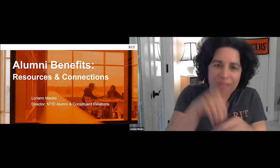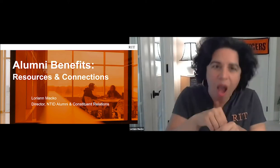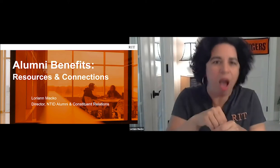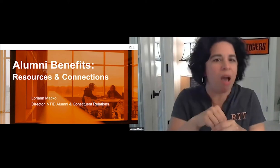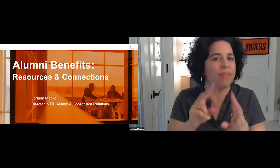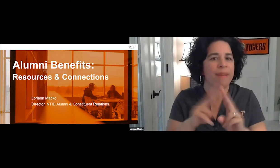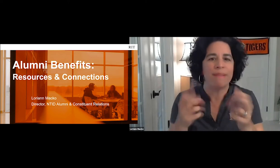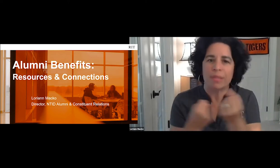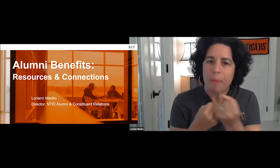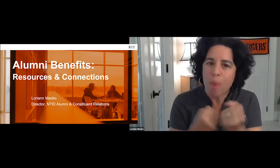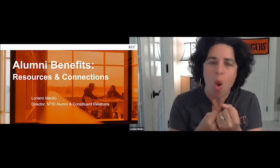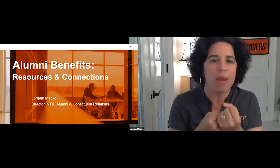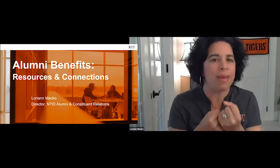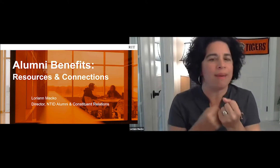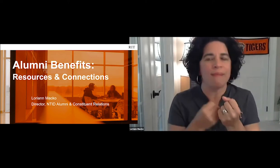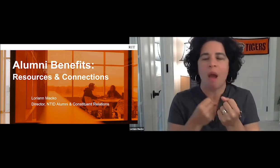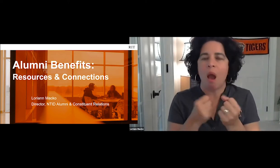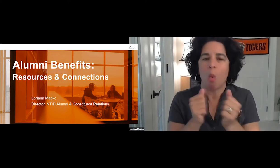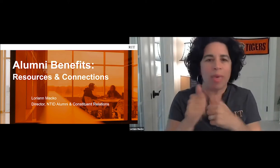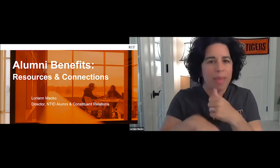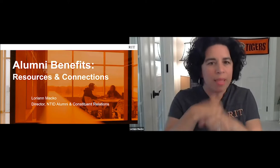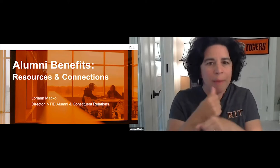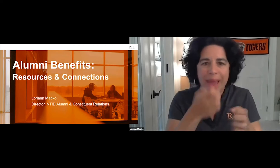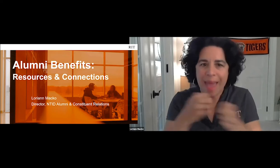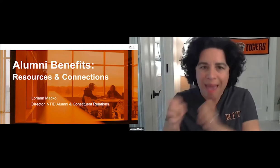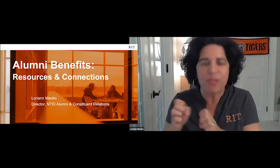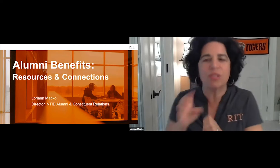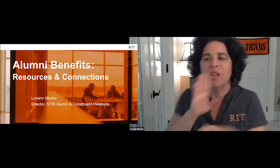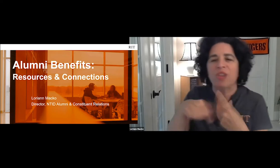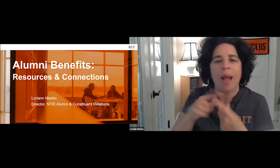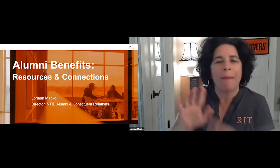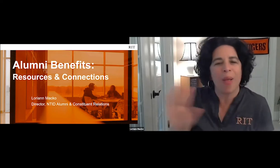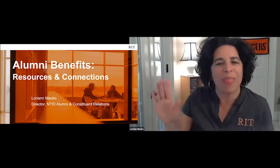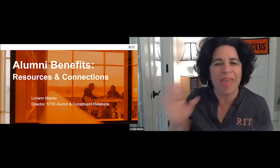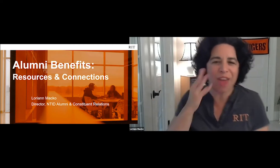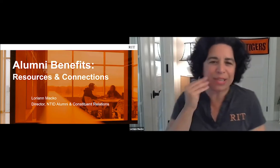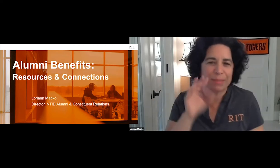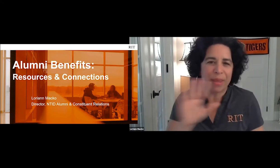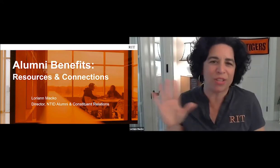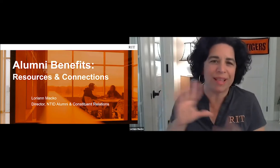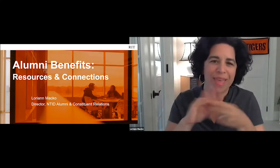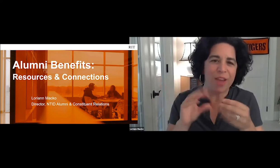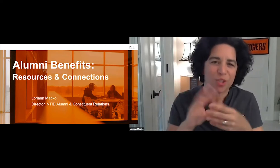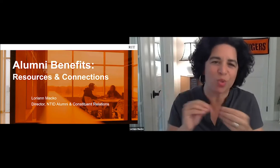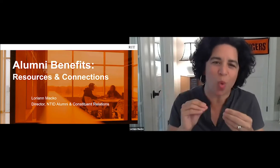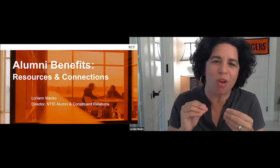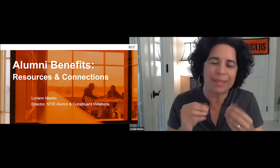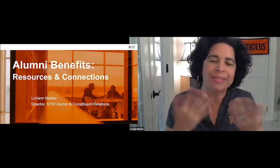we have panelists who've been involved and have been very supportive within our alumni efforts, and they'll be able to share their